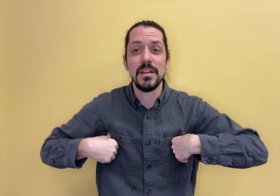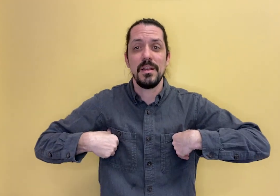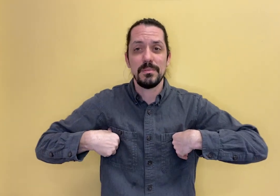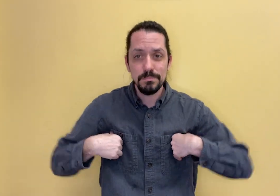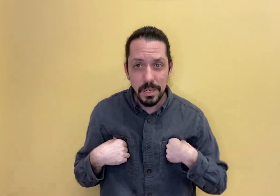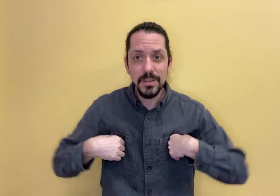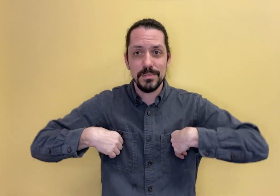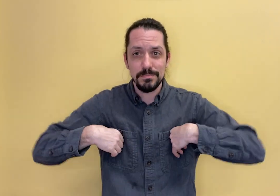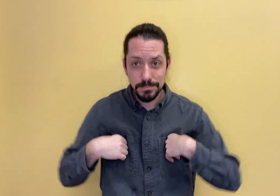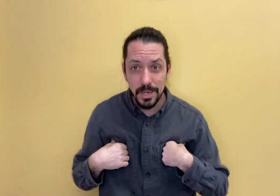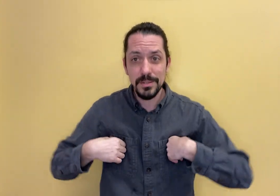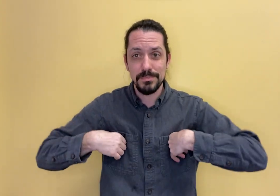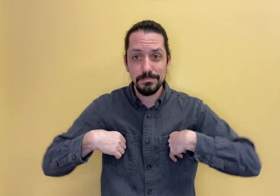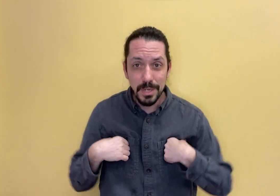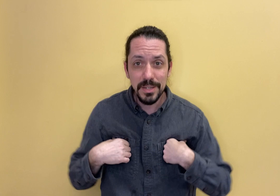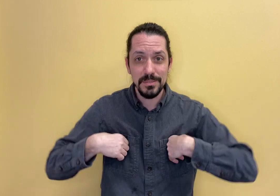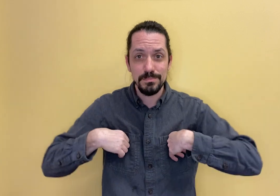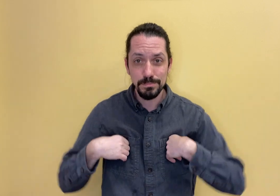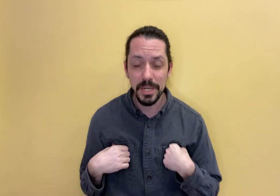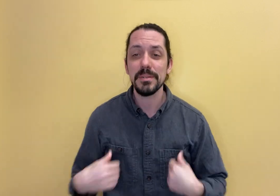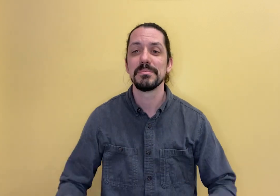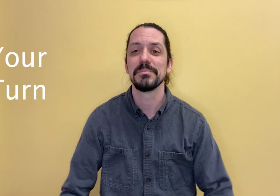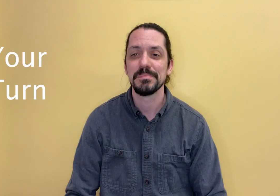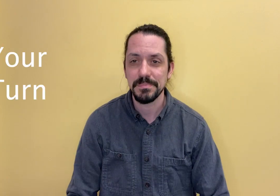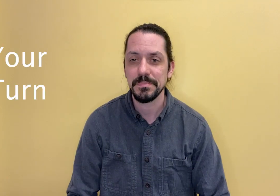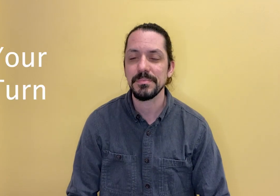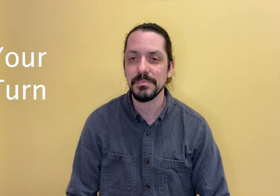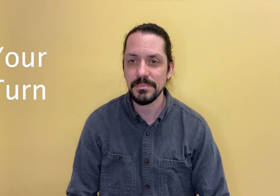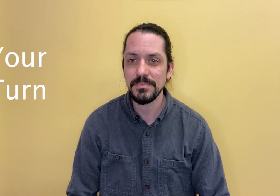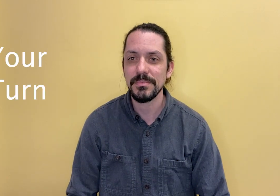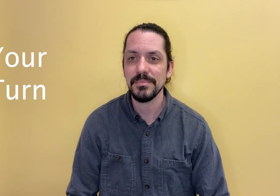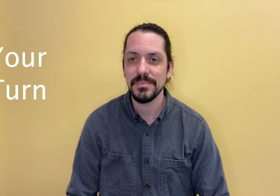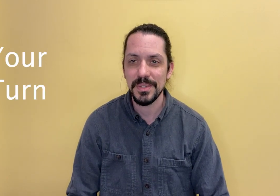good